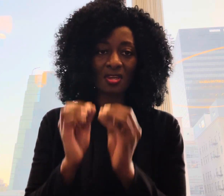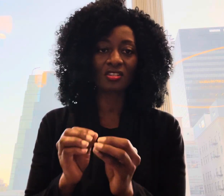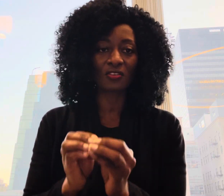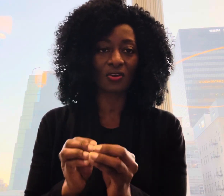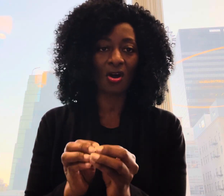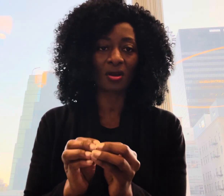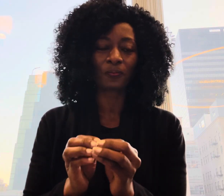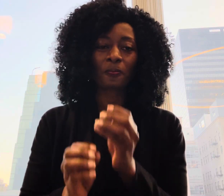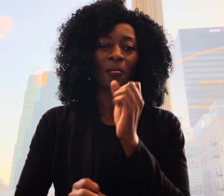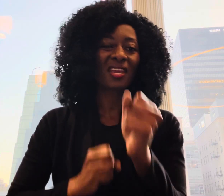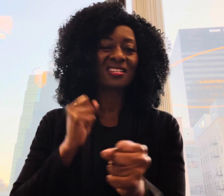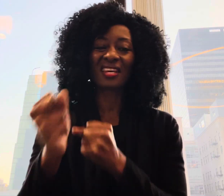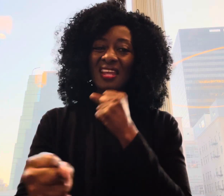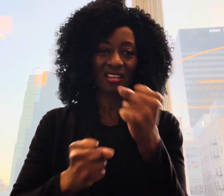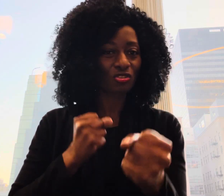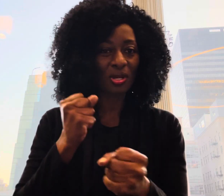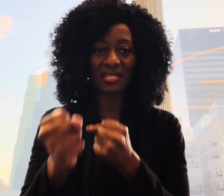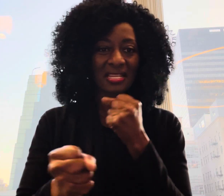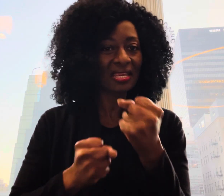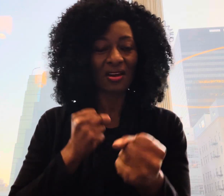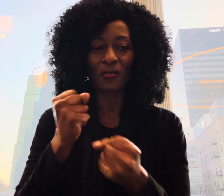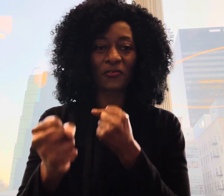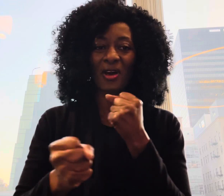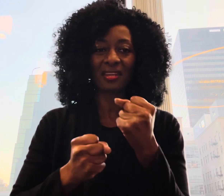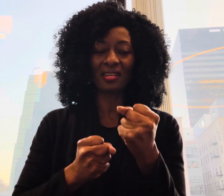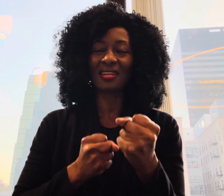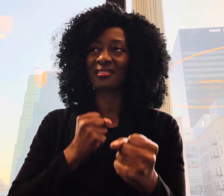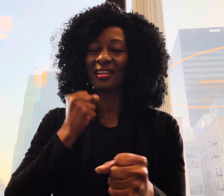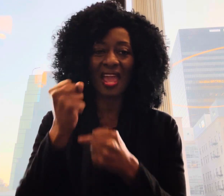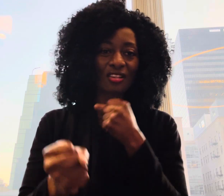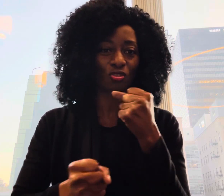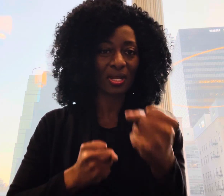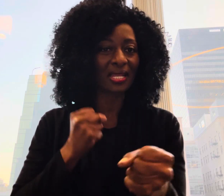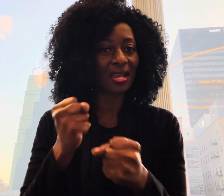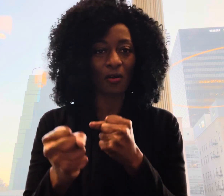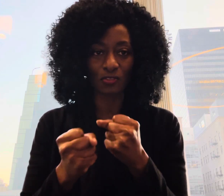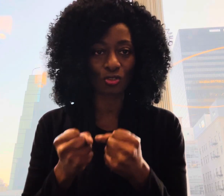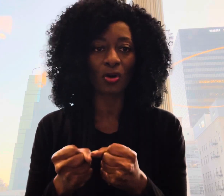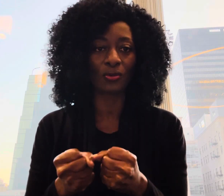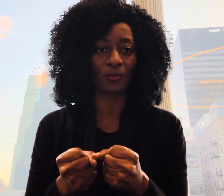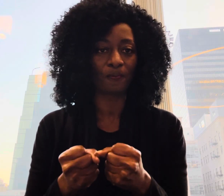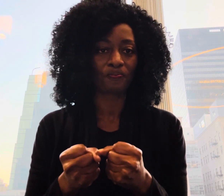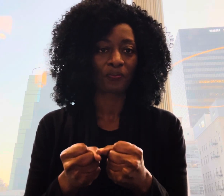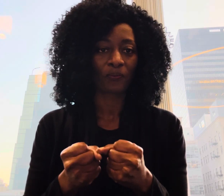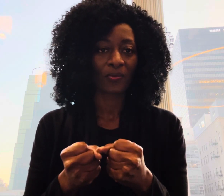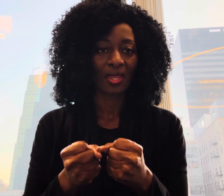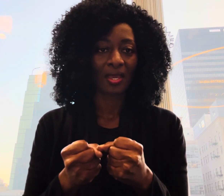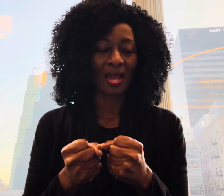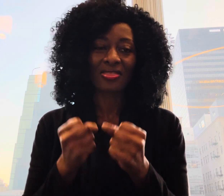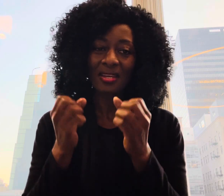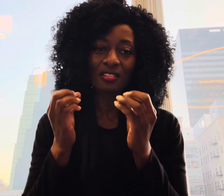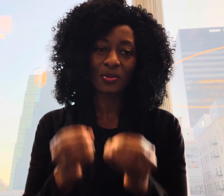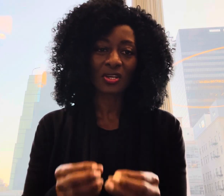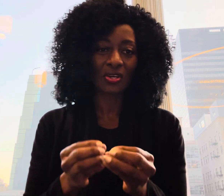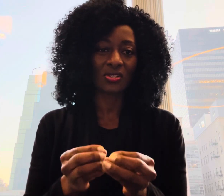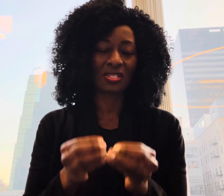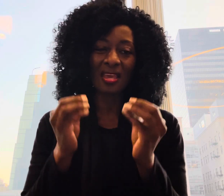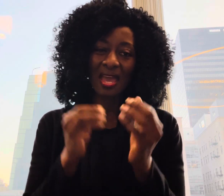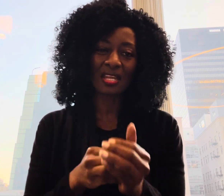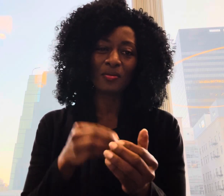things of god it is an extra layer of fighting it is an extra layer of struggle and that is because the enemy